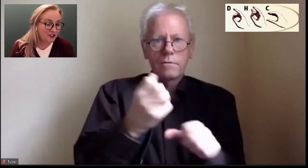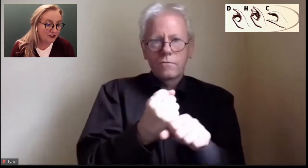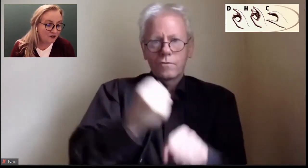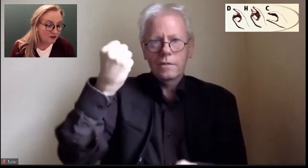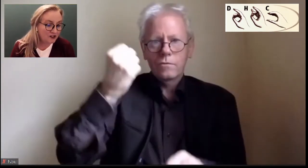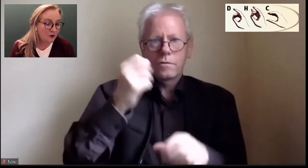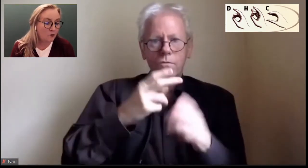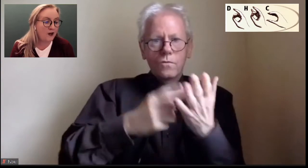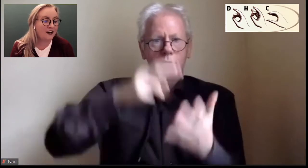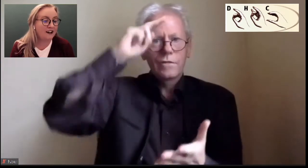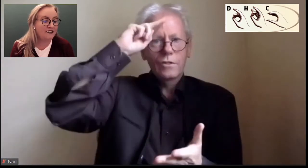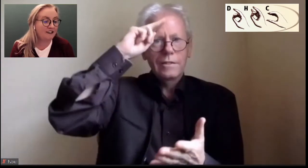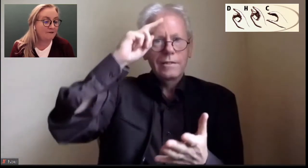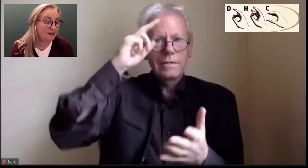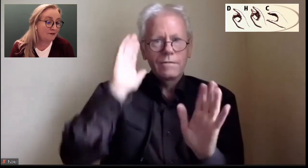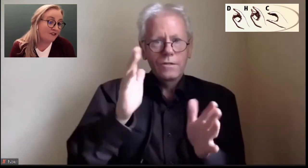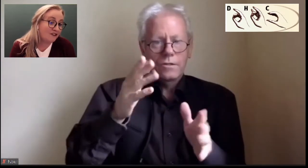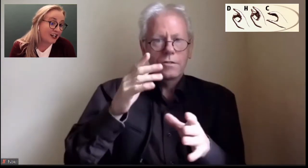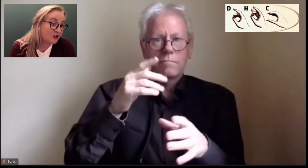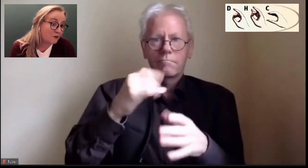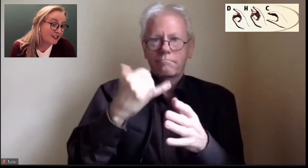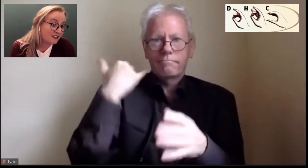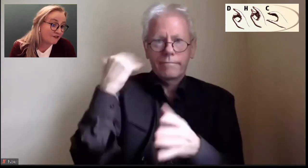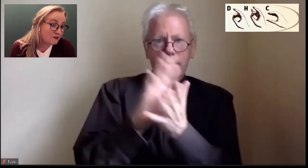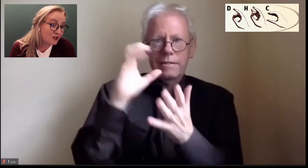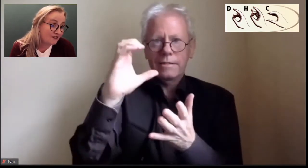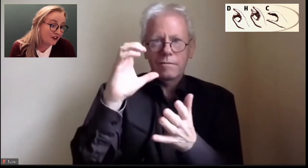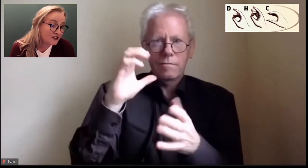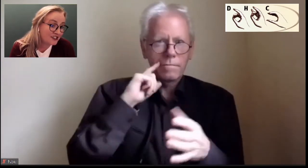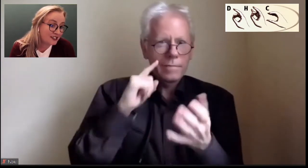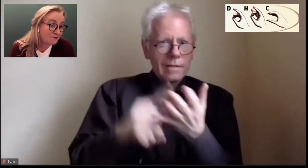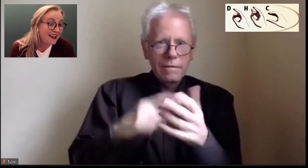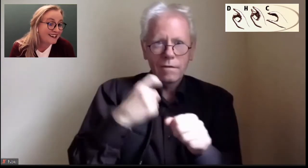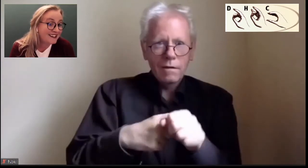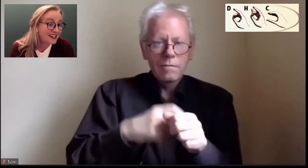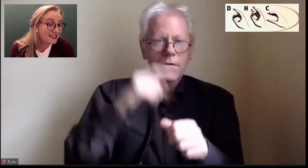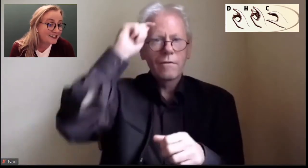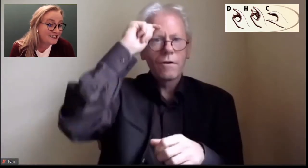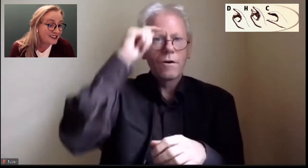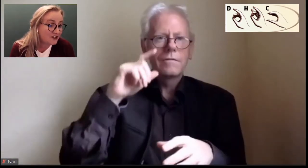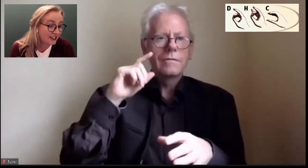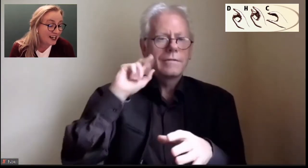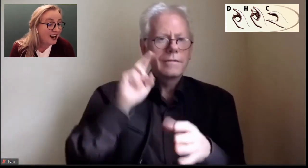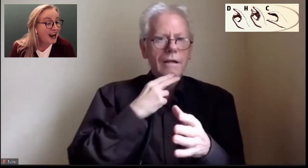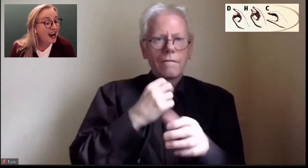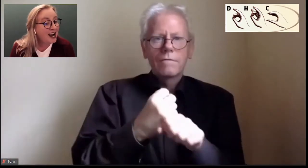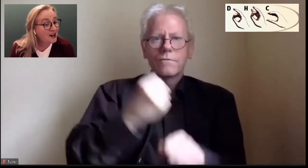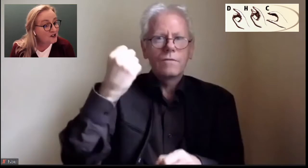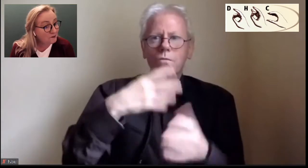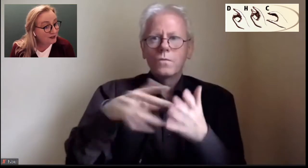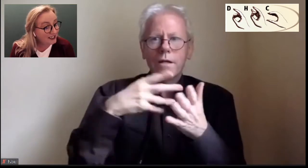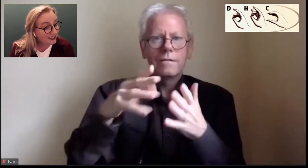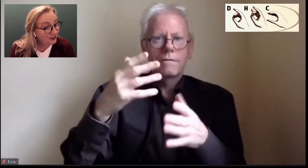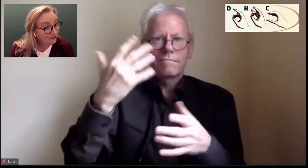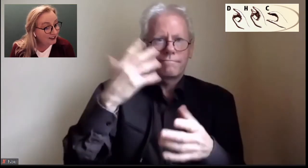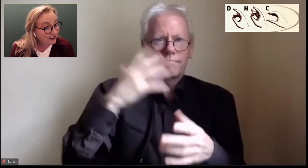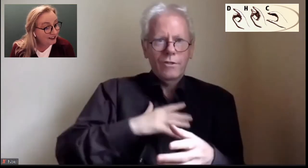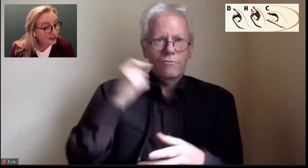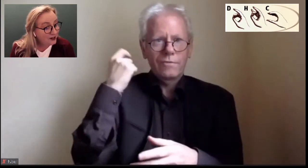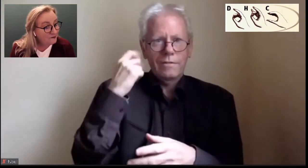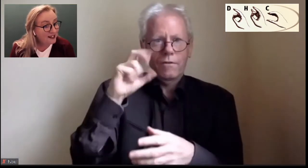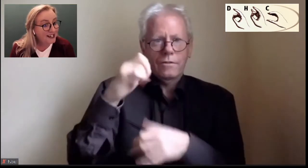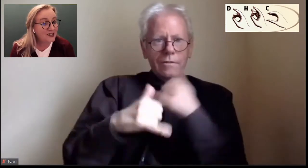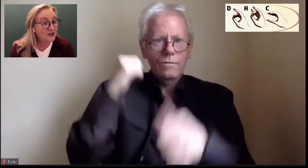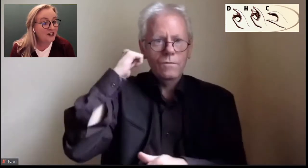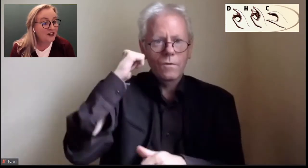at the schools where deaf people have graduated from university. Back in the 19th century, hard to believe,